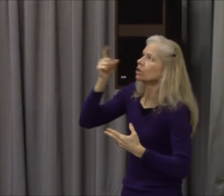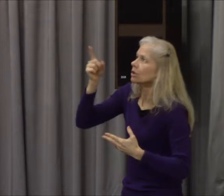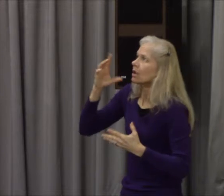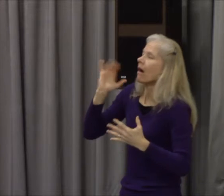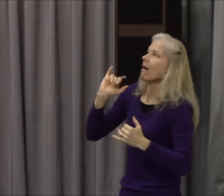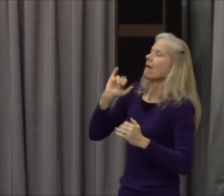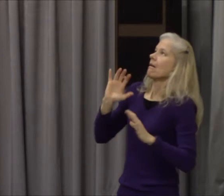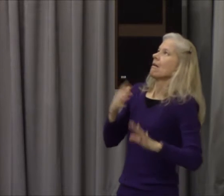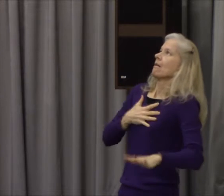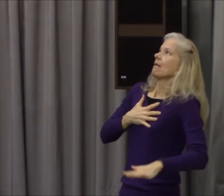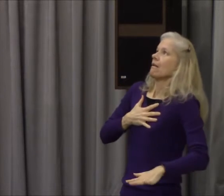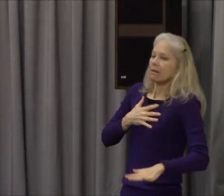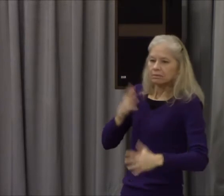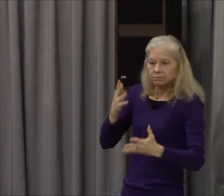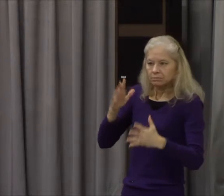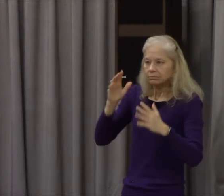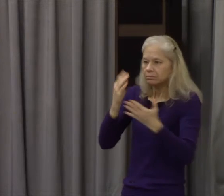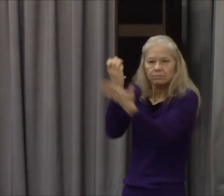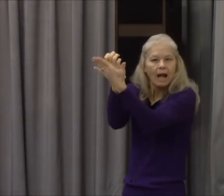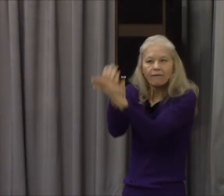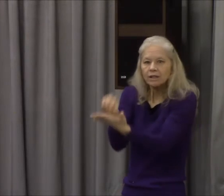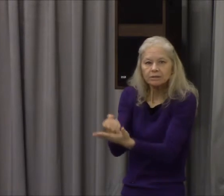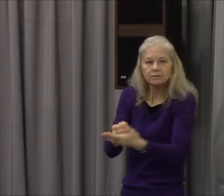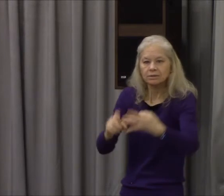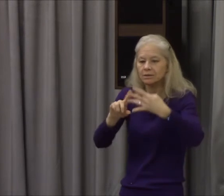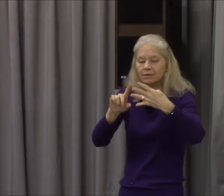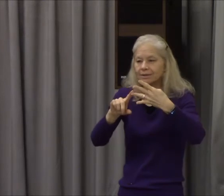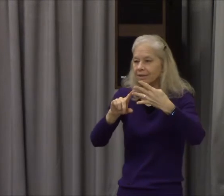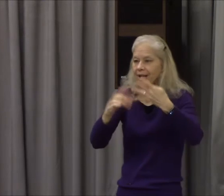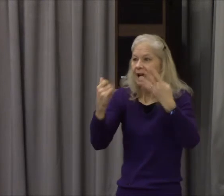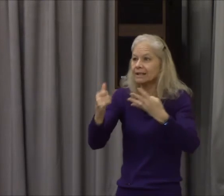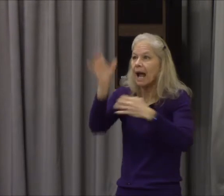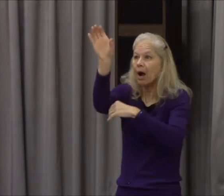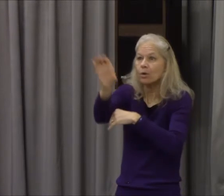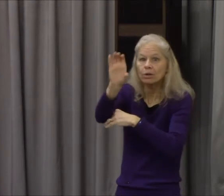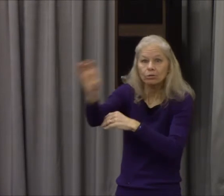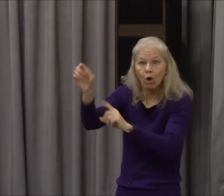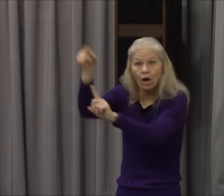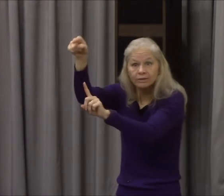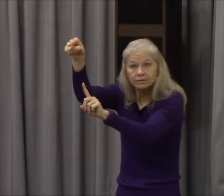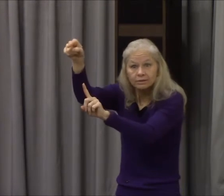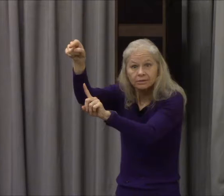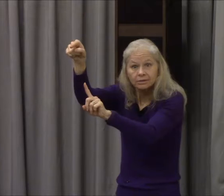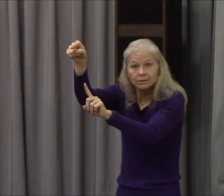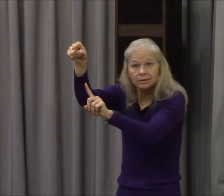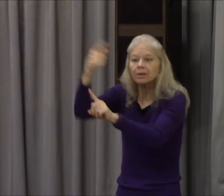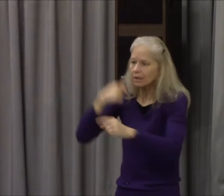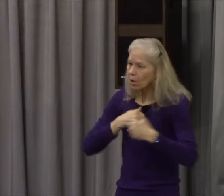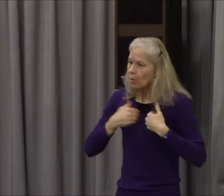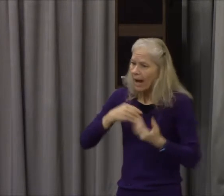history goes back and then now history now we have no record of what happened before this day no we don't we have a record from day one